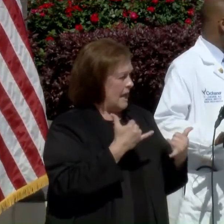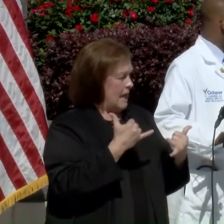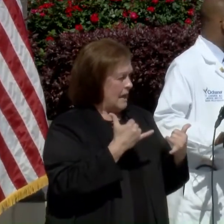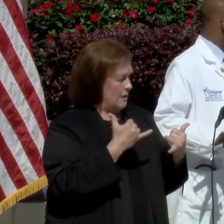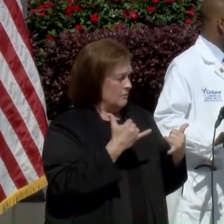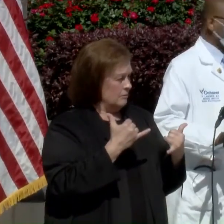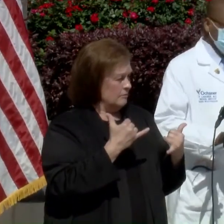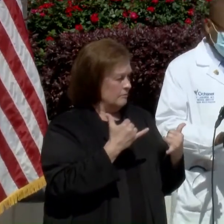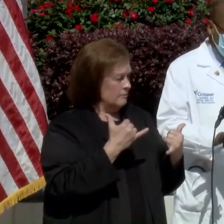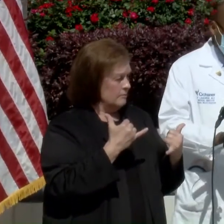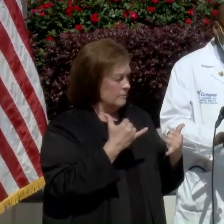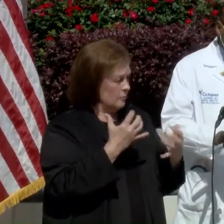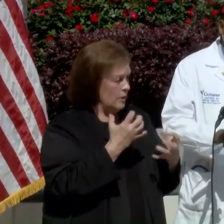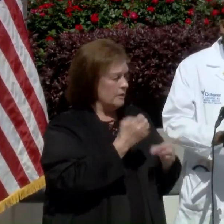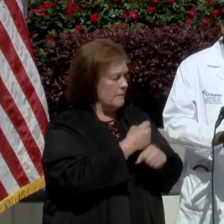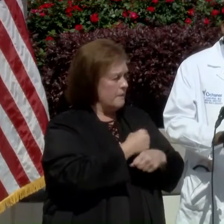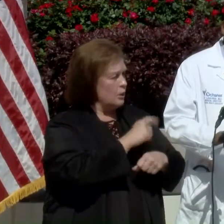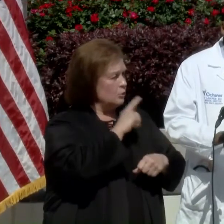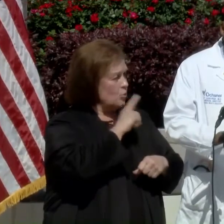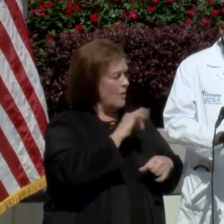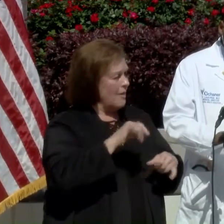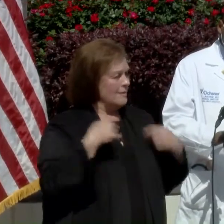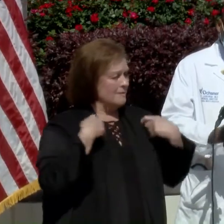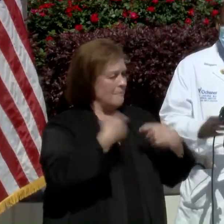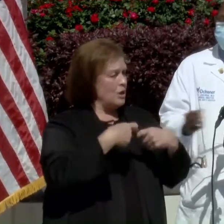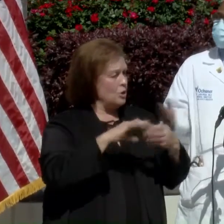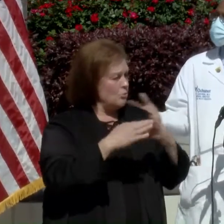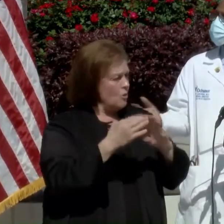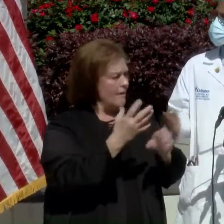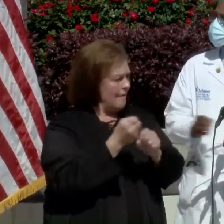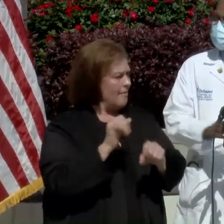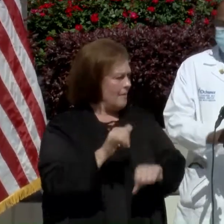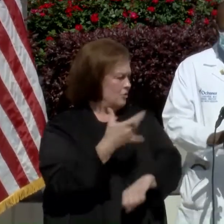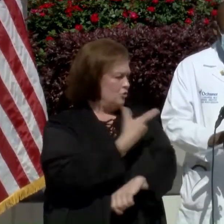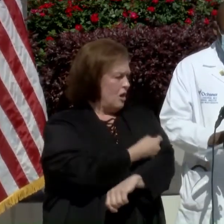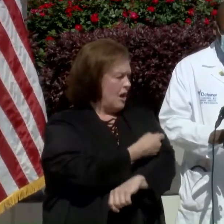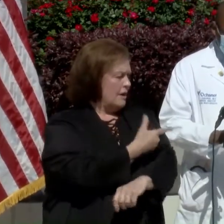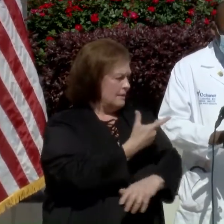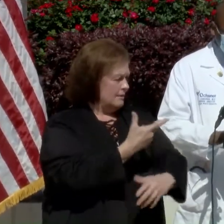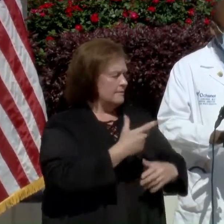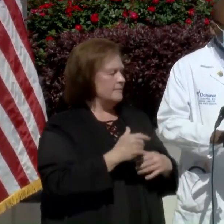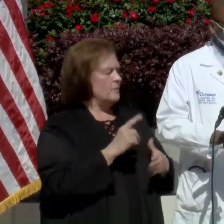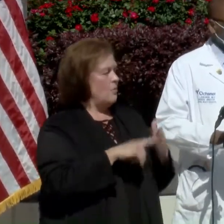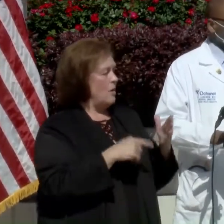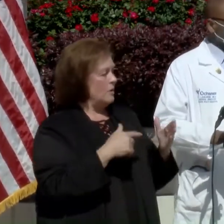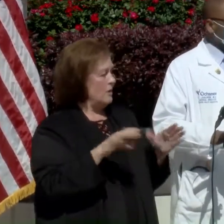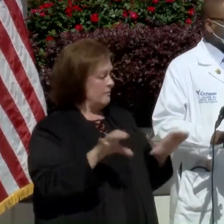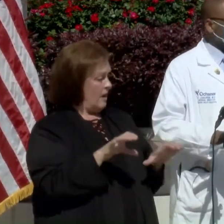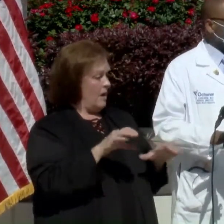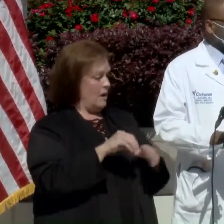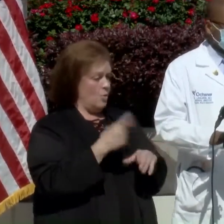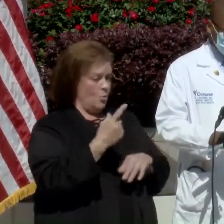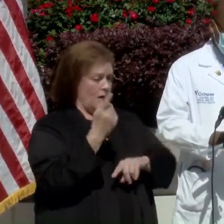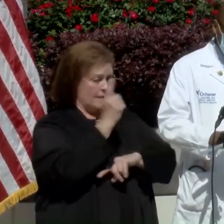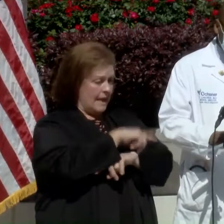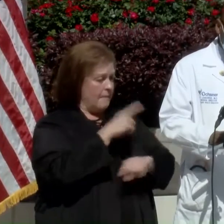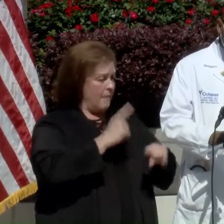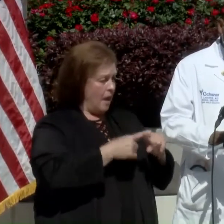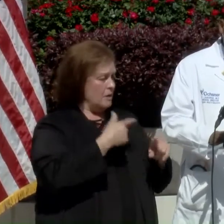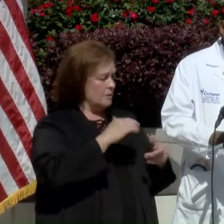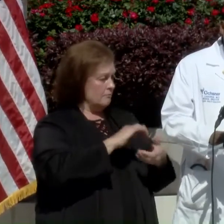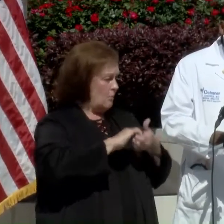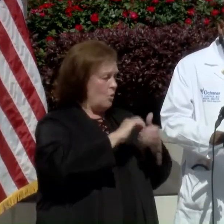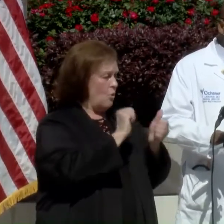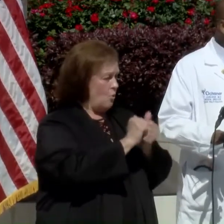that they get adequate coverage as well. And then speaking of what can be accomplished in one day in partnership with the parish